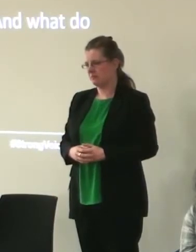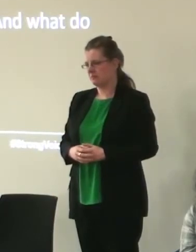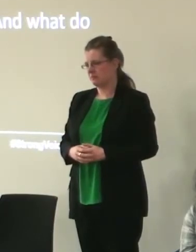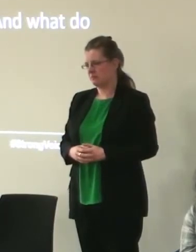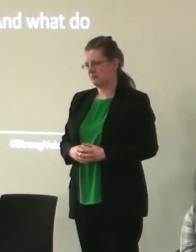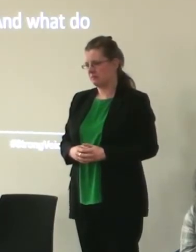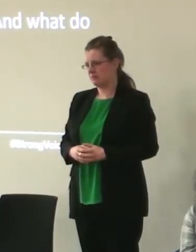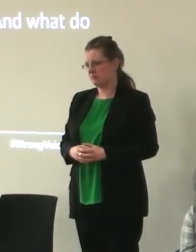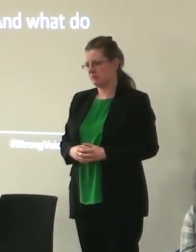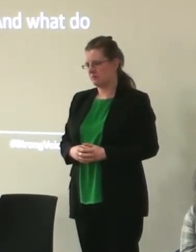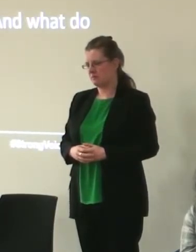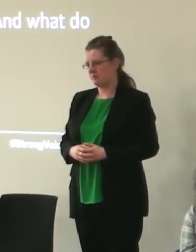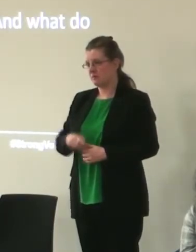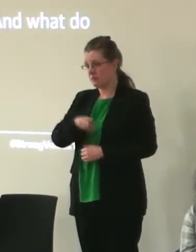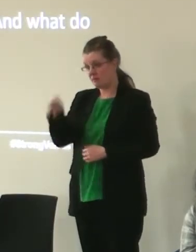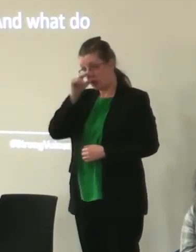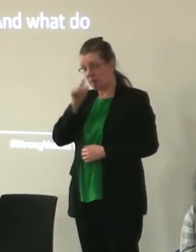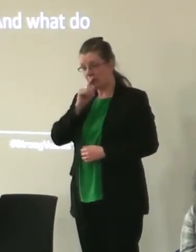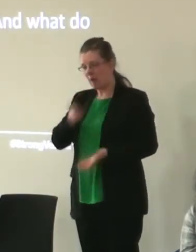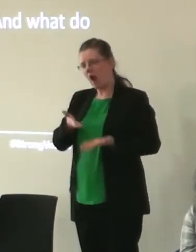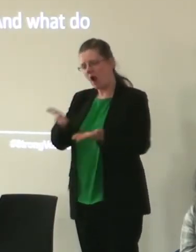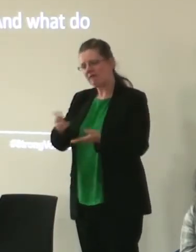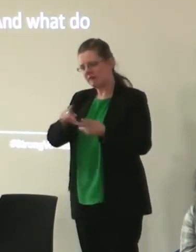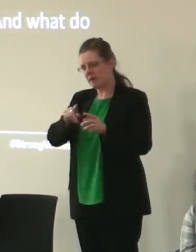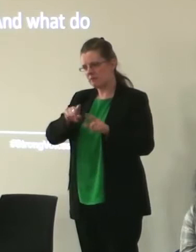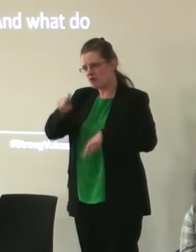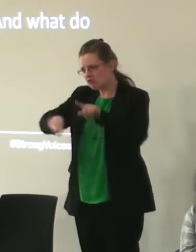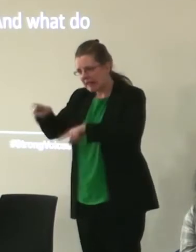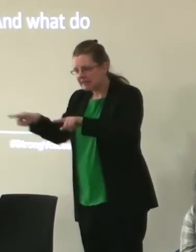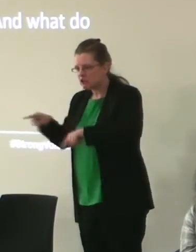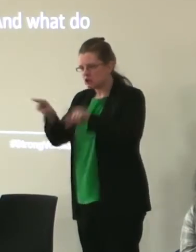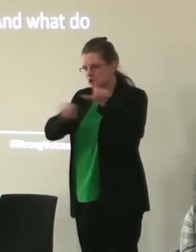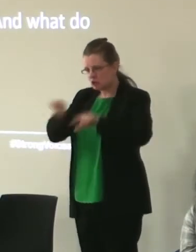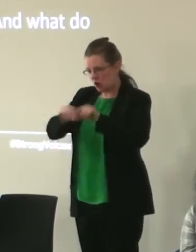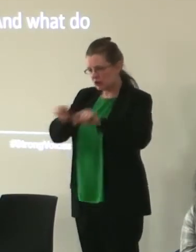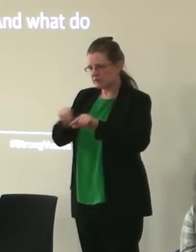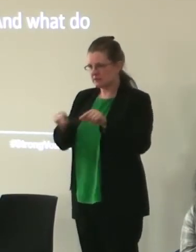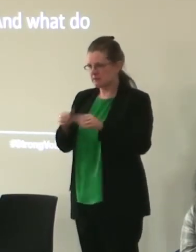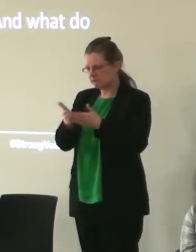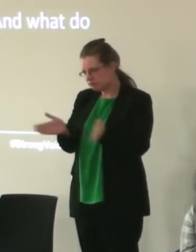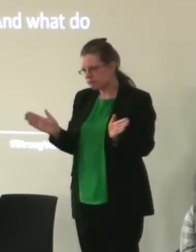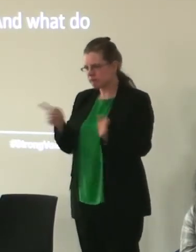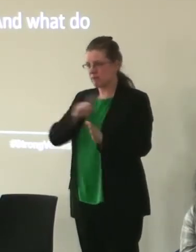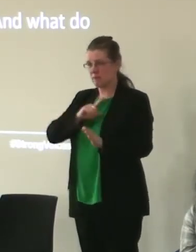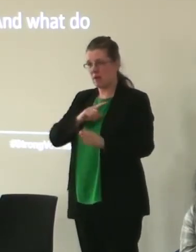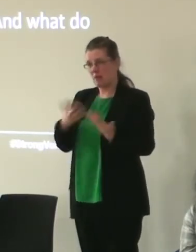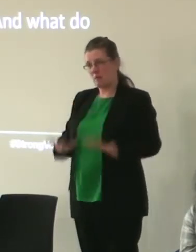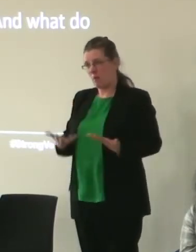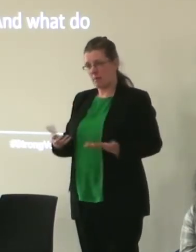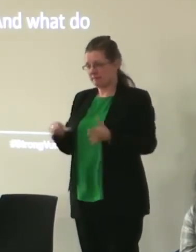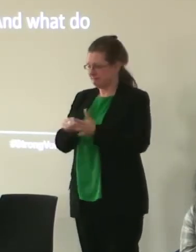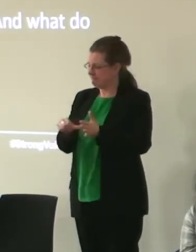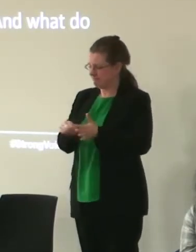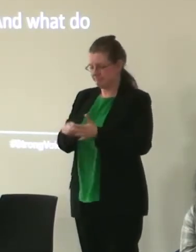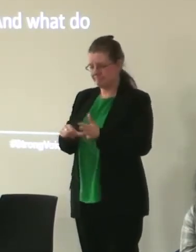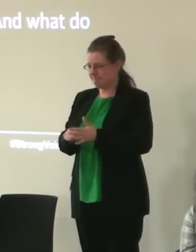offering range and choice to young people not and that one of the difficulties at the moment is that there